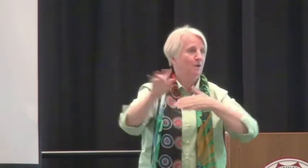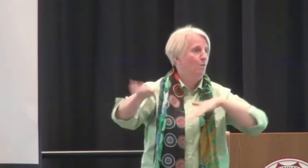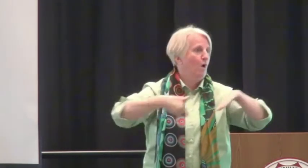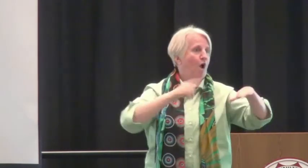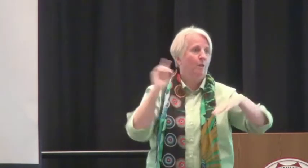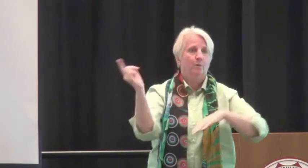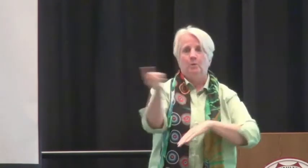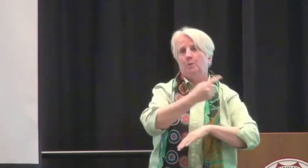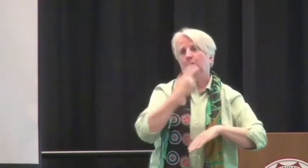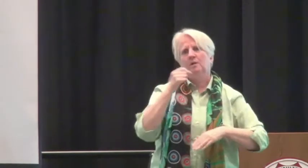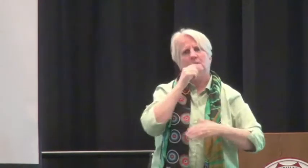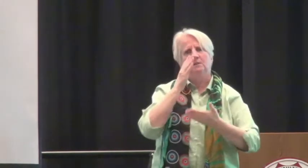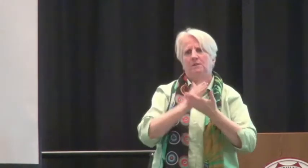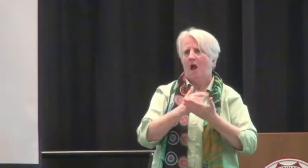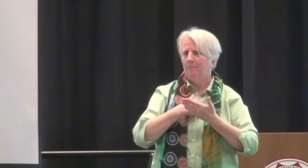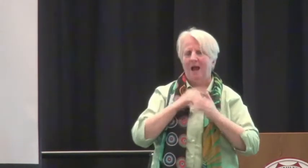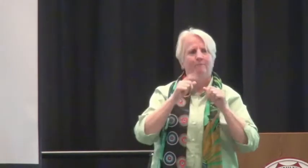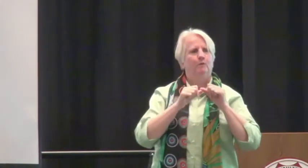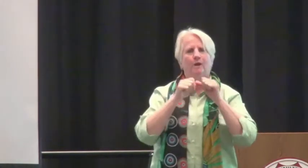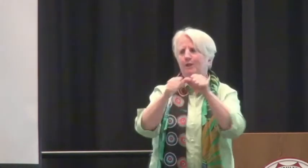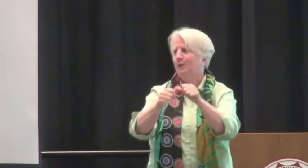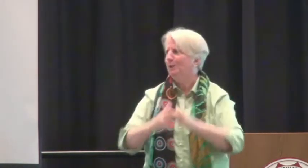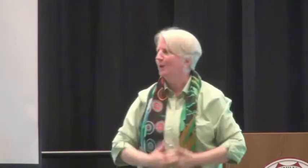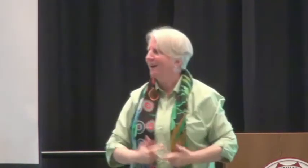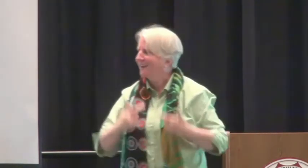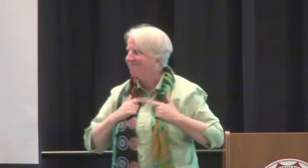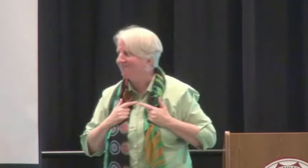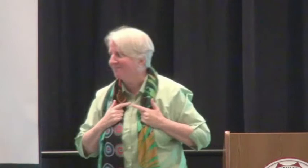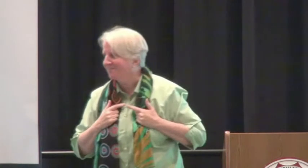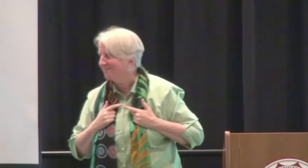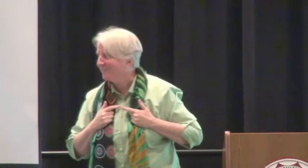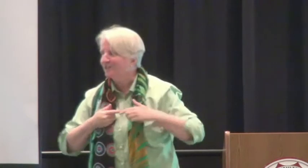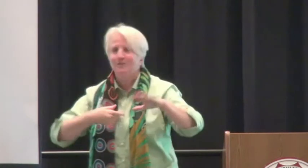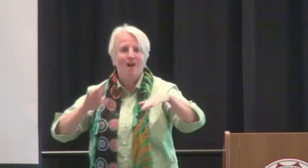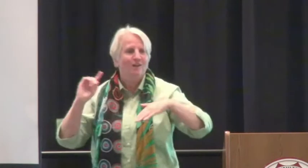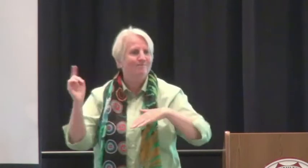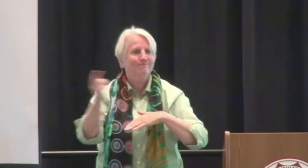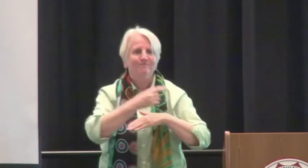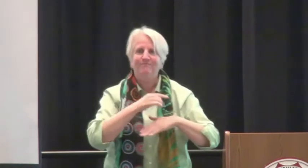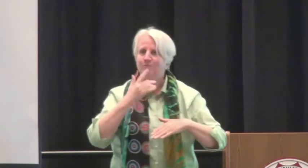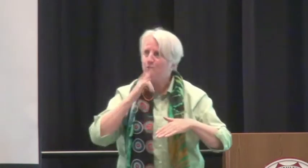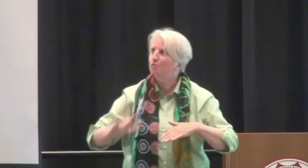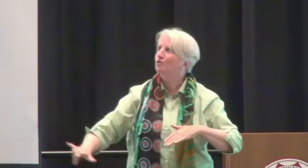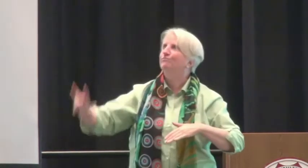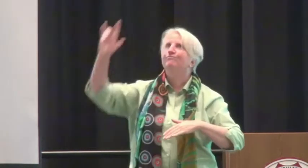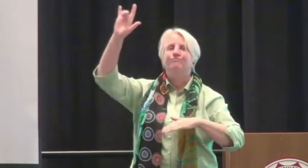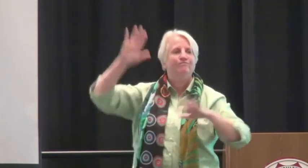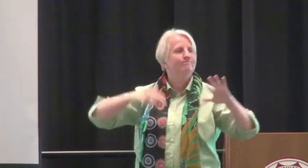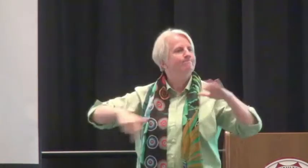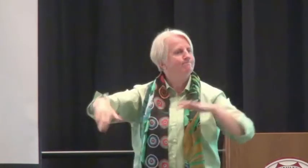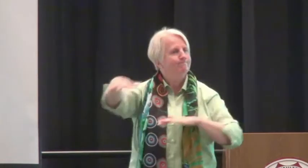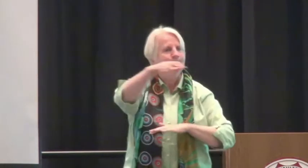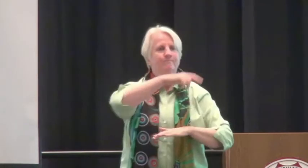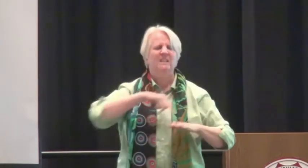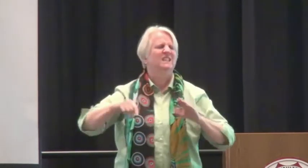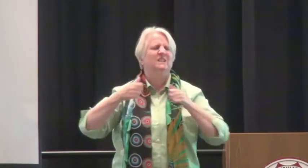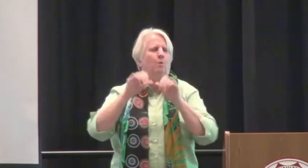In fact, I go to the park regularly during the week. That's not something that I will stop doing because I must continue living and